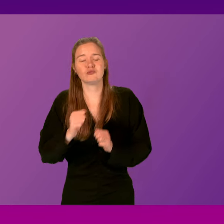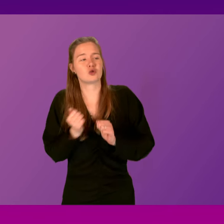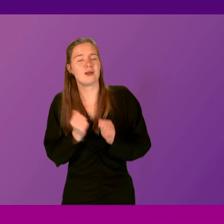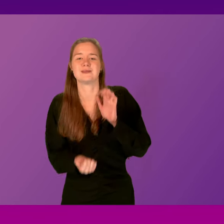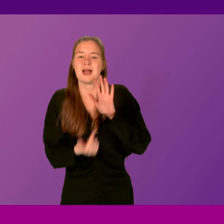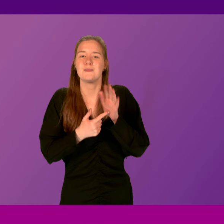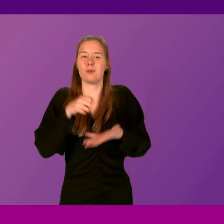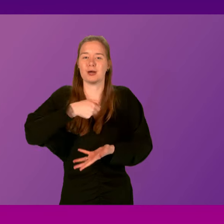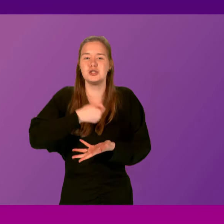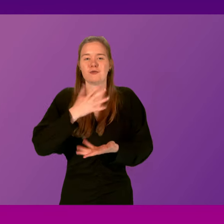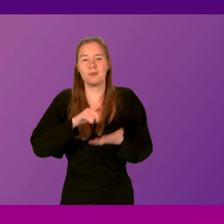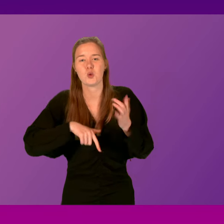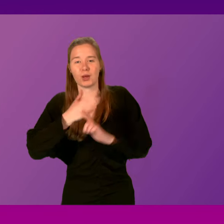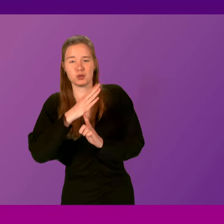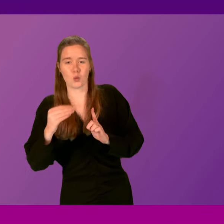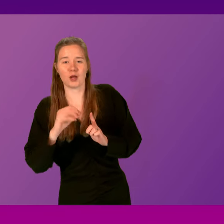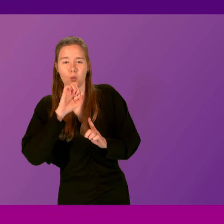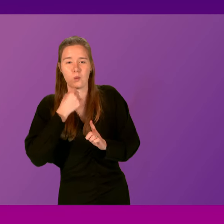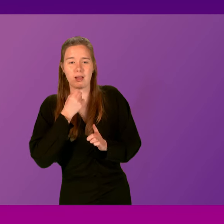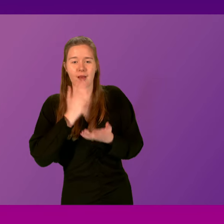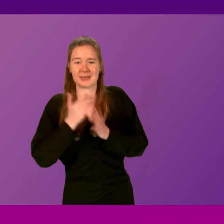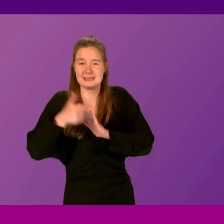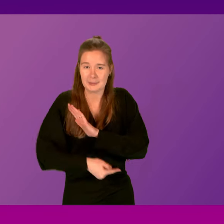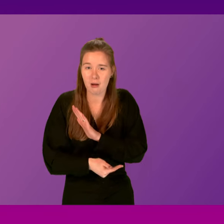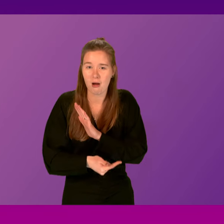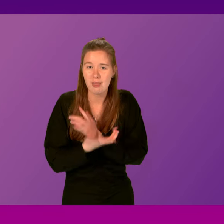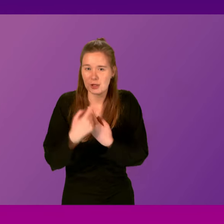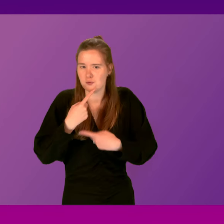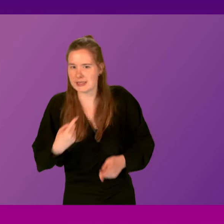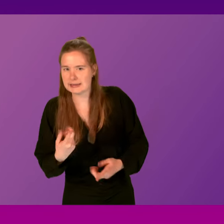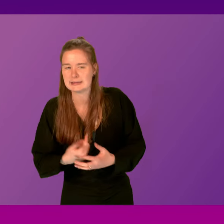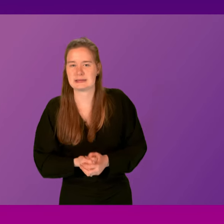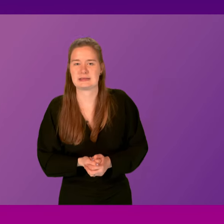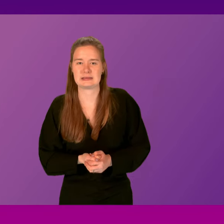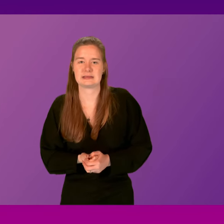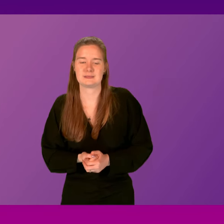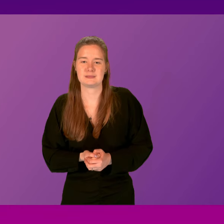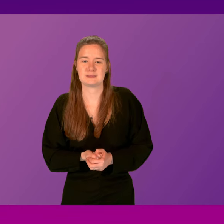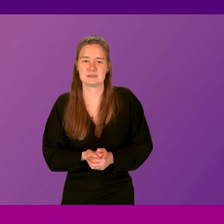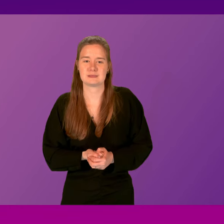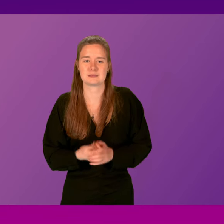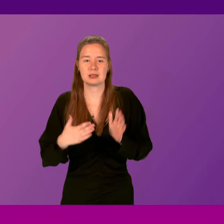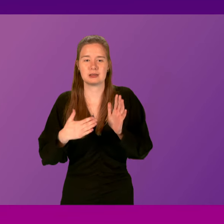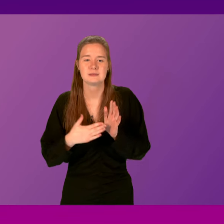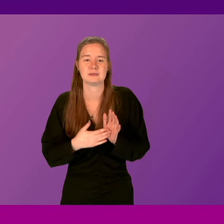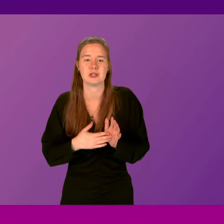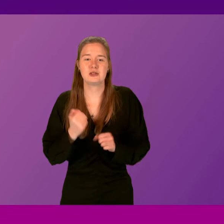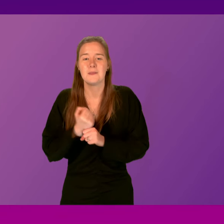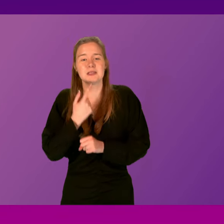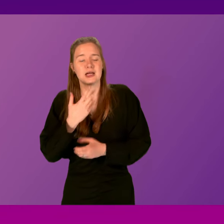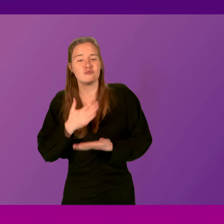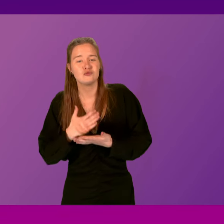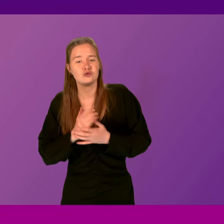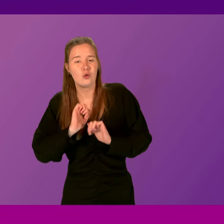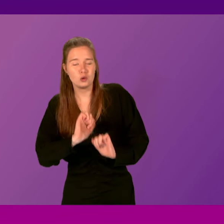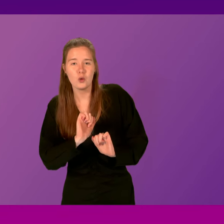imposed by the UK Tories will in fact be much deeper than they've indicated. Mr. Gibson, I am sure at this point